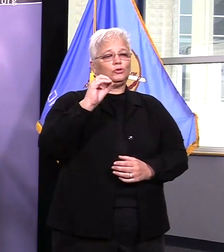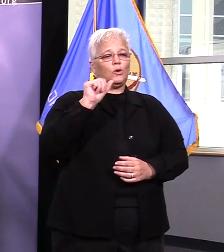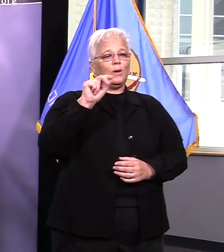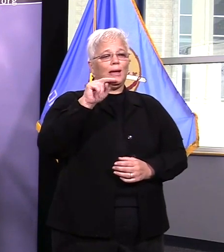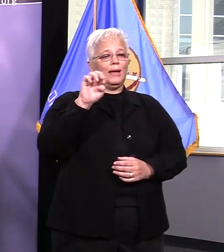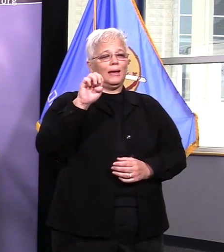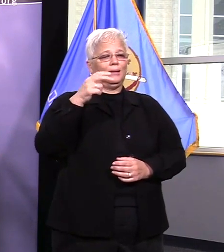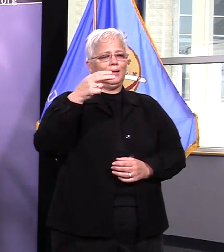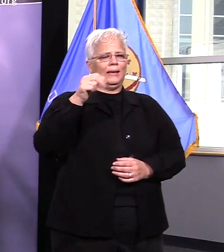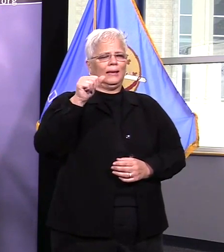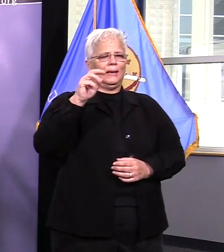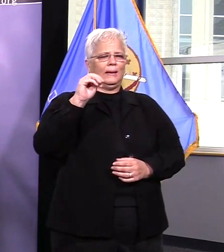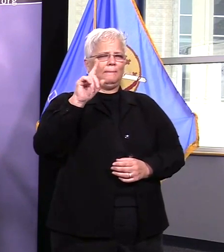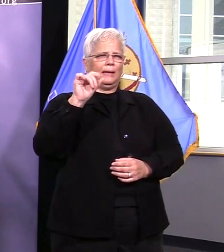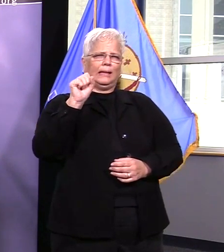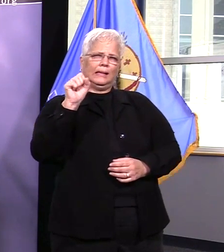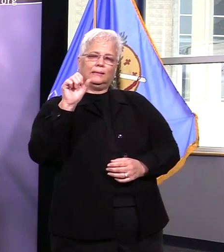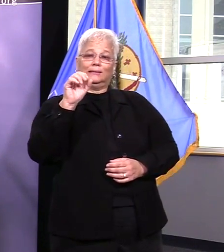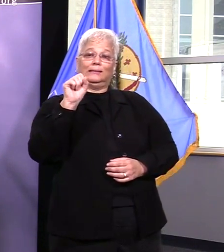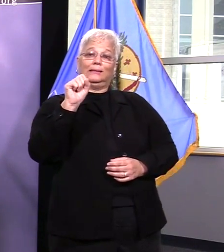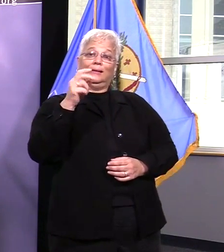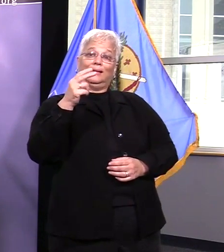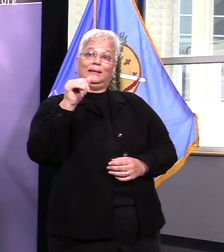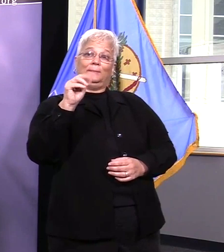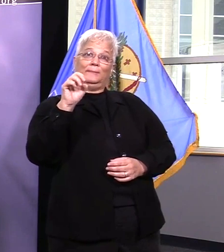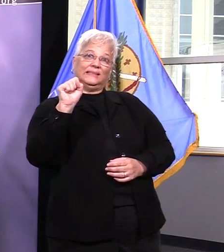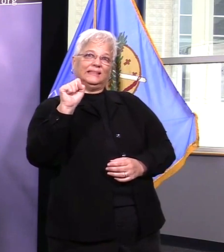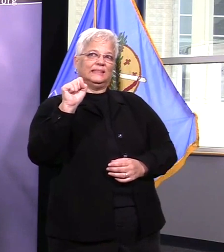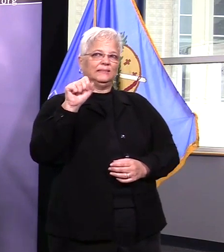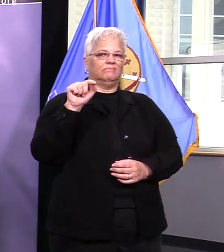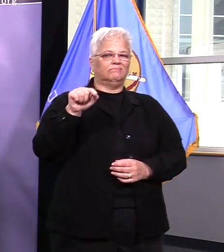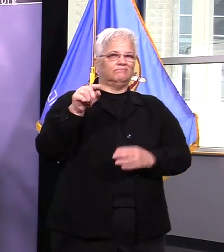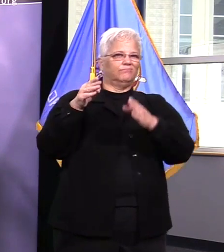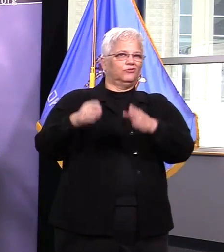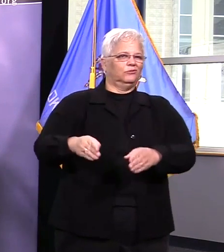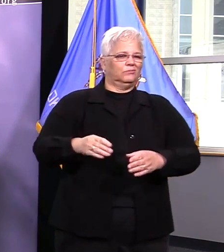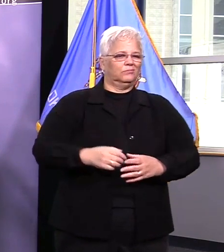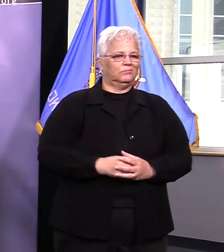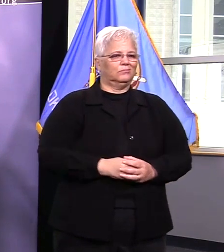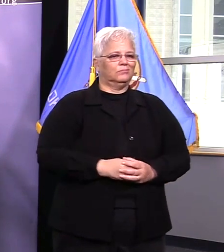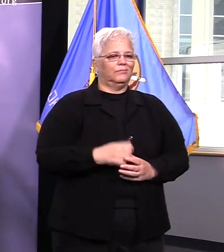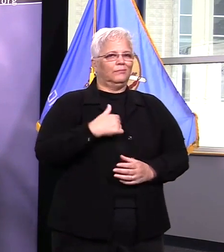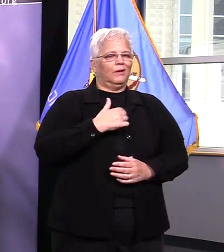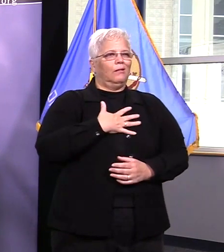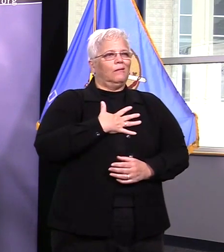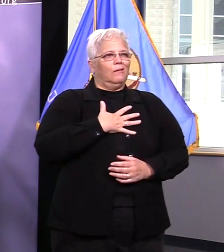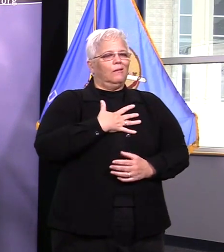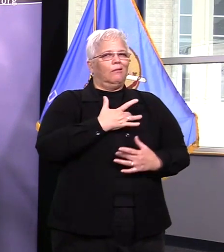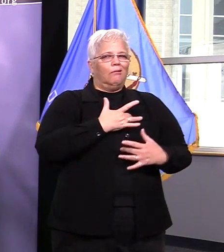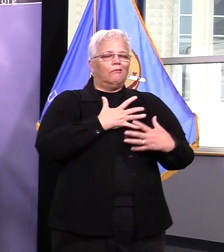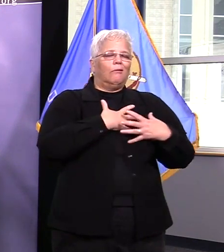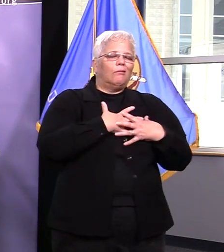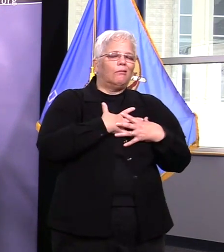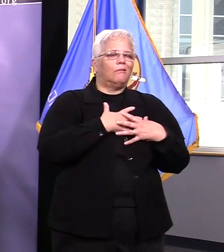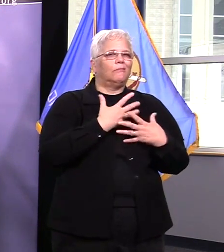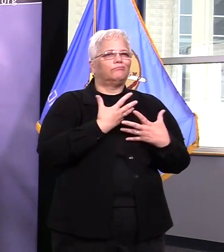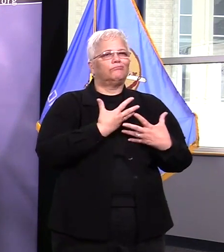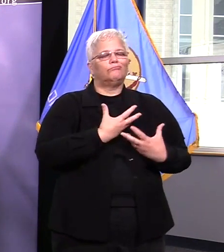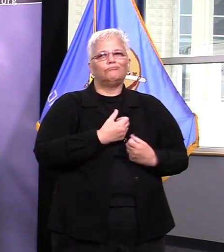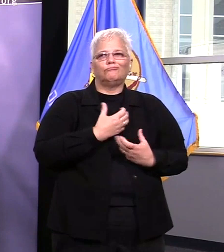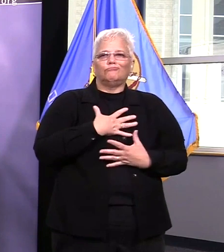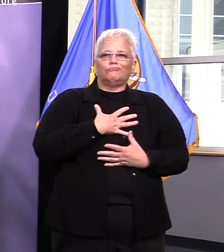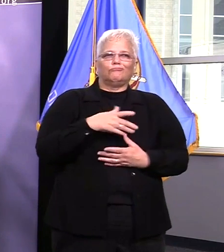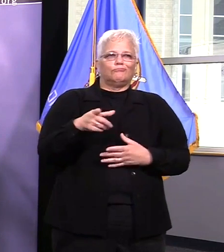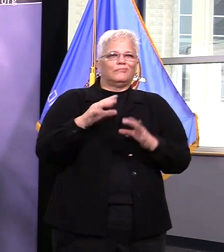who have died from or are currently fighting this virus i want to reiterate that it is